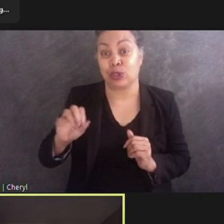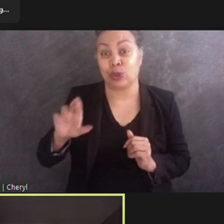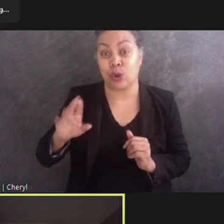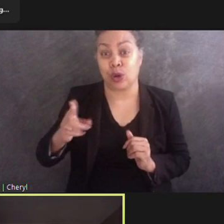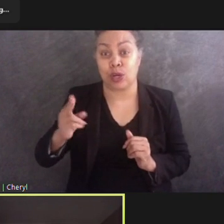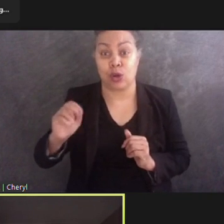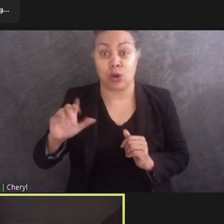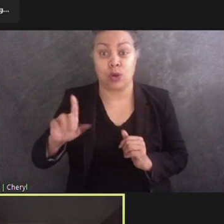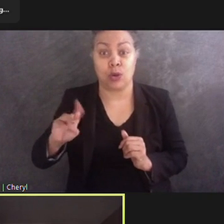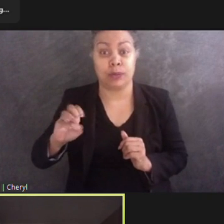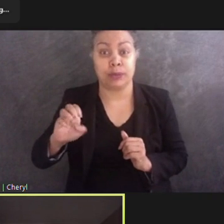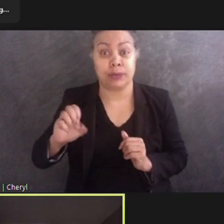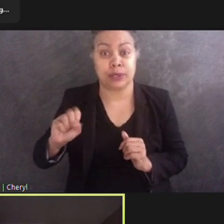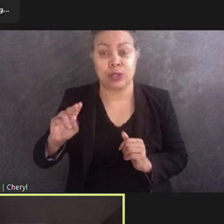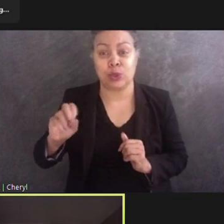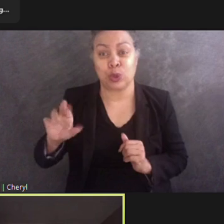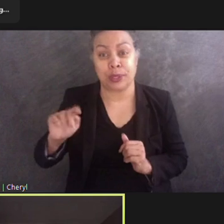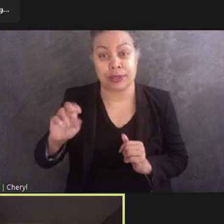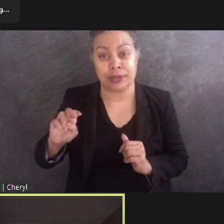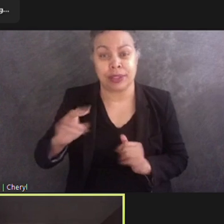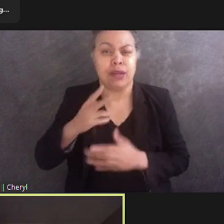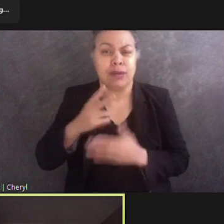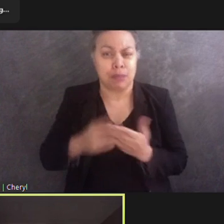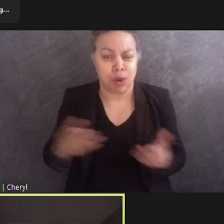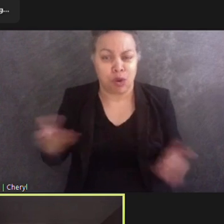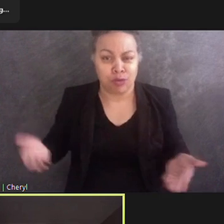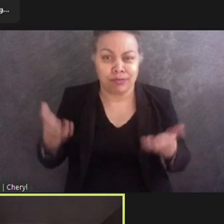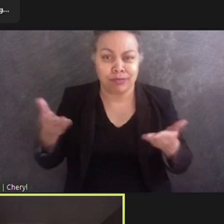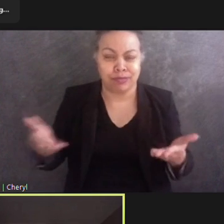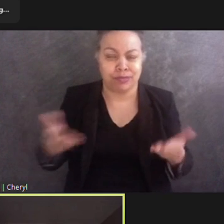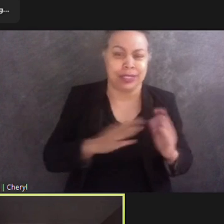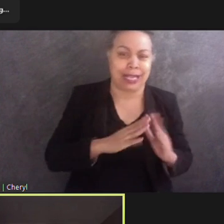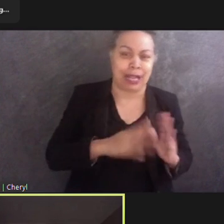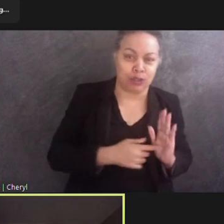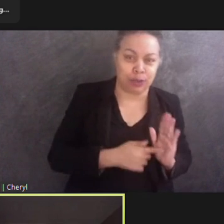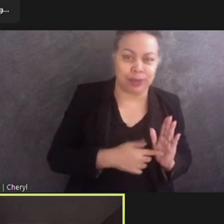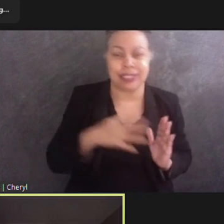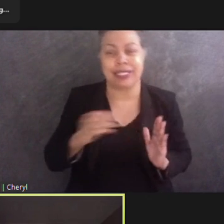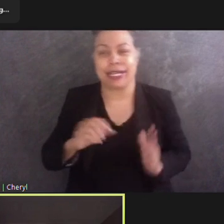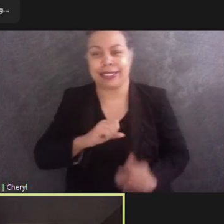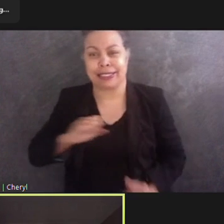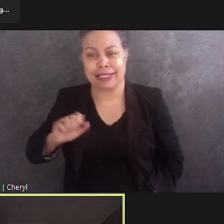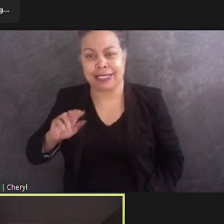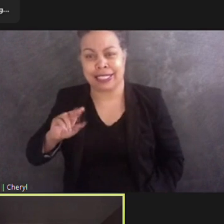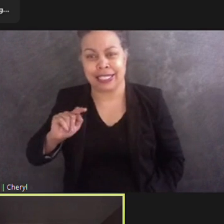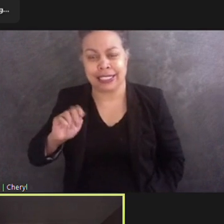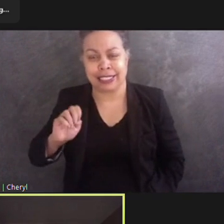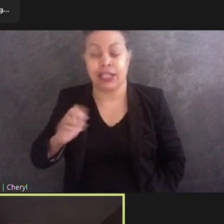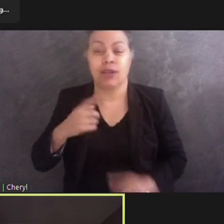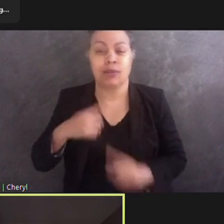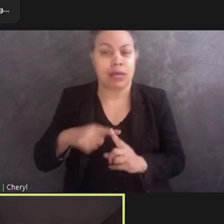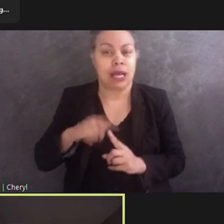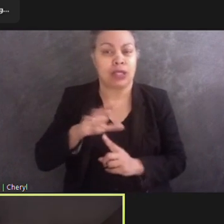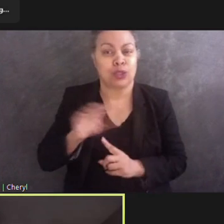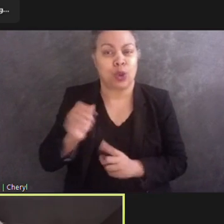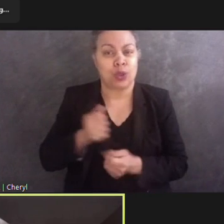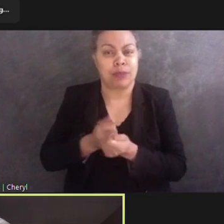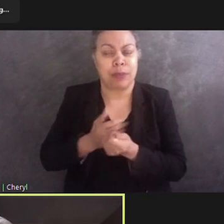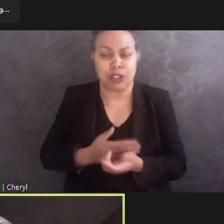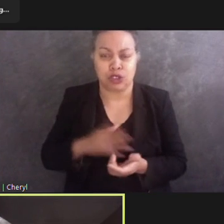resolutions calling for access improvements at the memorial. And thank you to their co-sponsors, who we are proud to say come from both sides of the